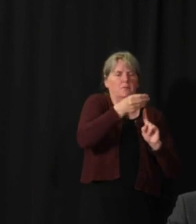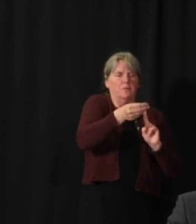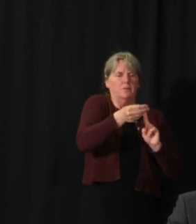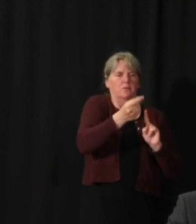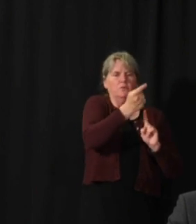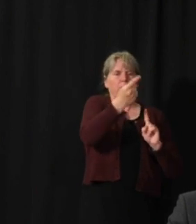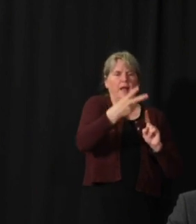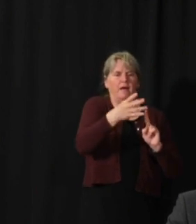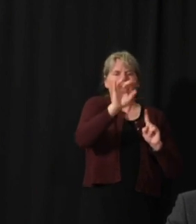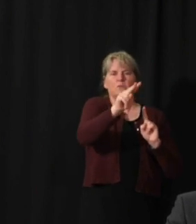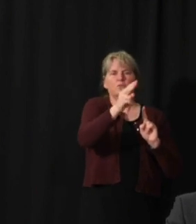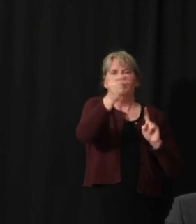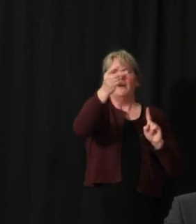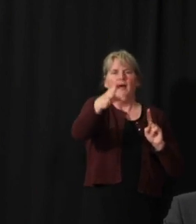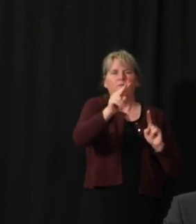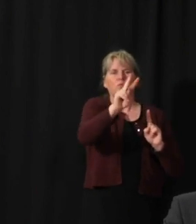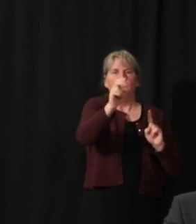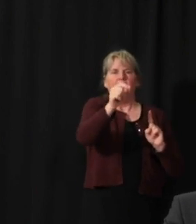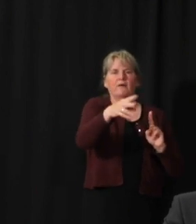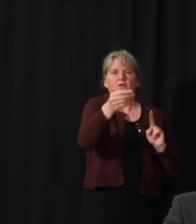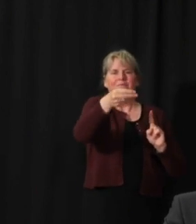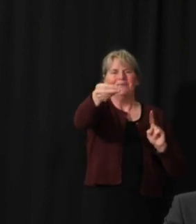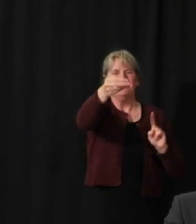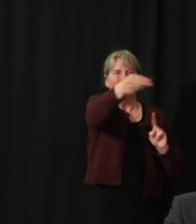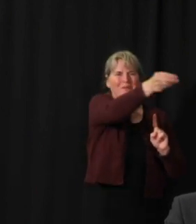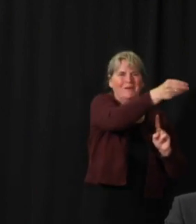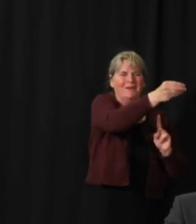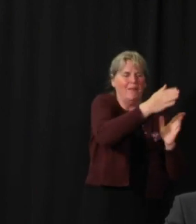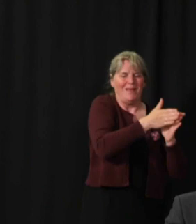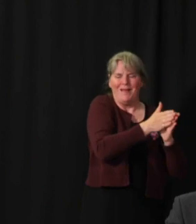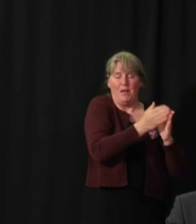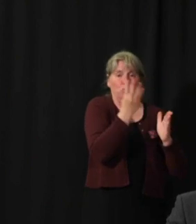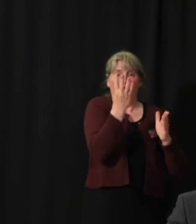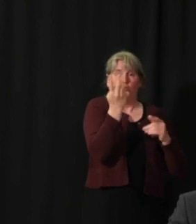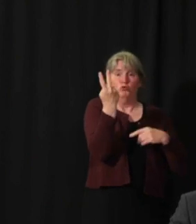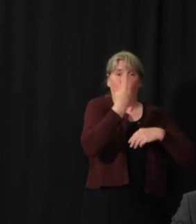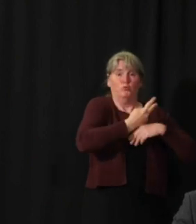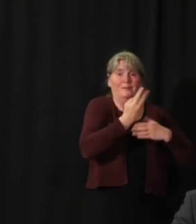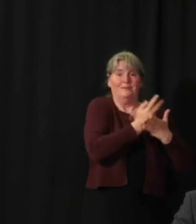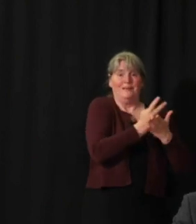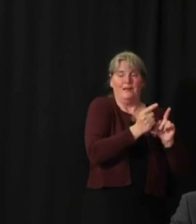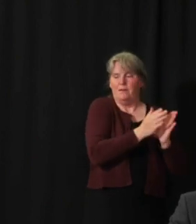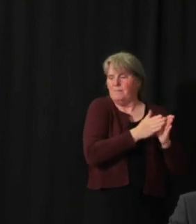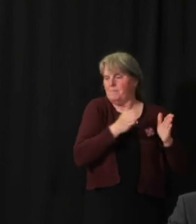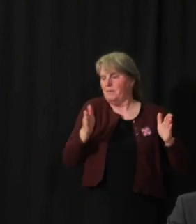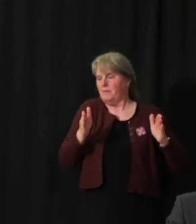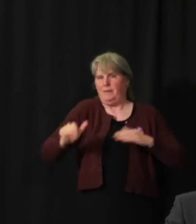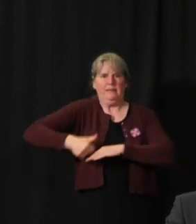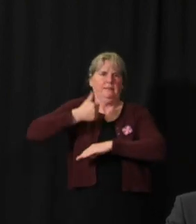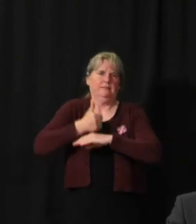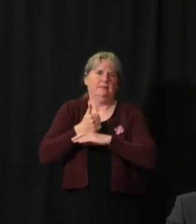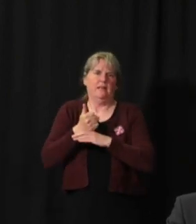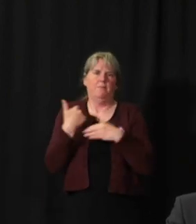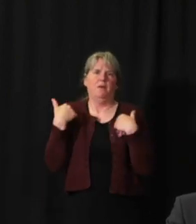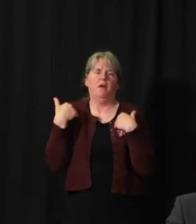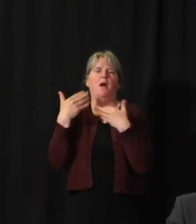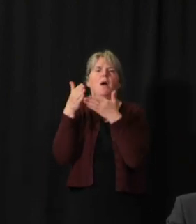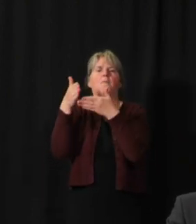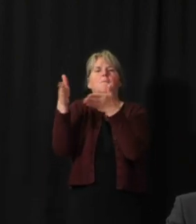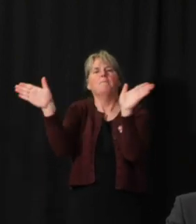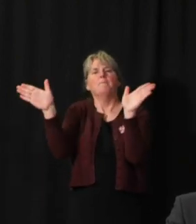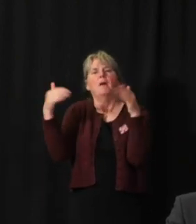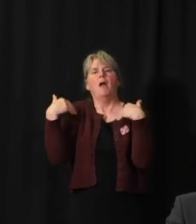of two and a half others. And then, after two weeks, public health measures were implemented. And that would mean case